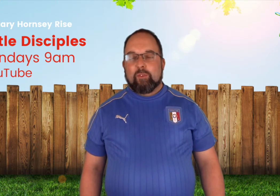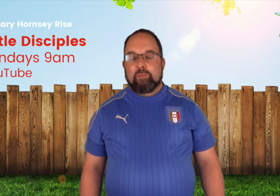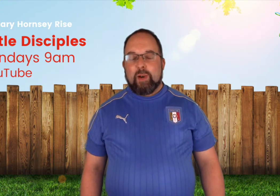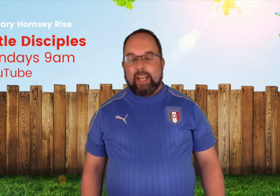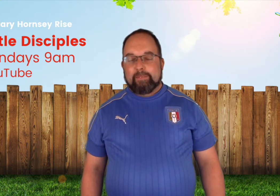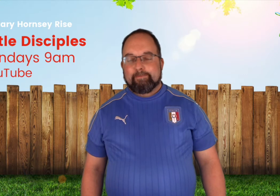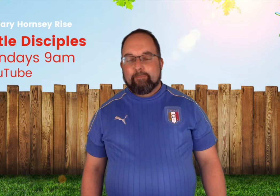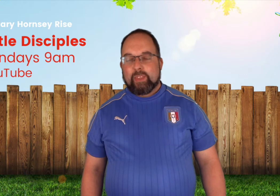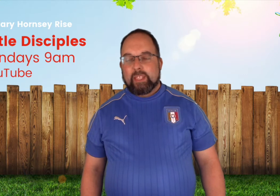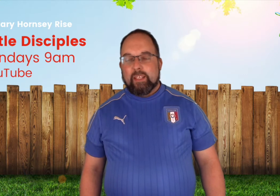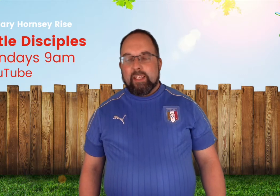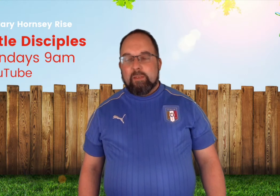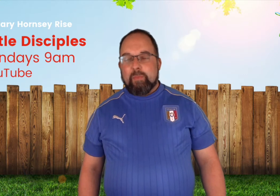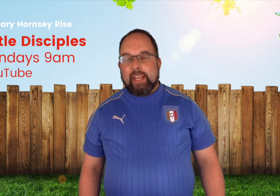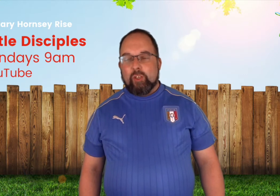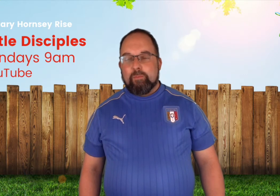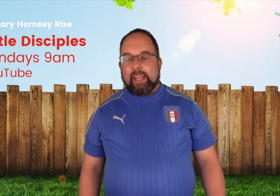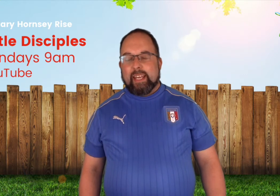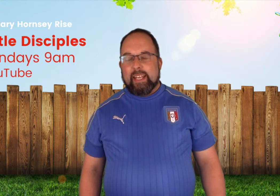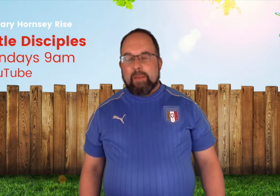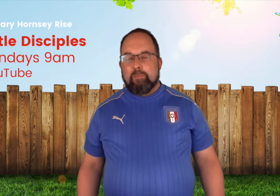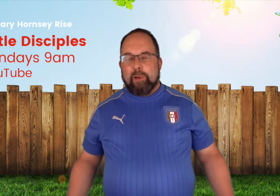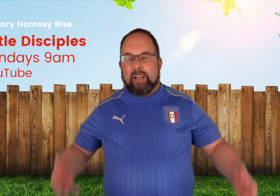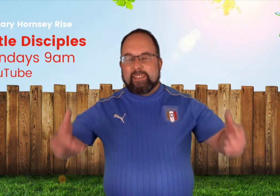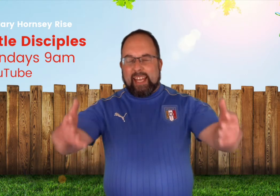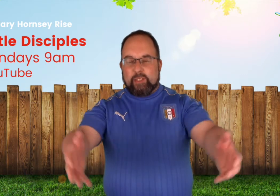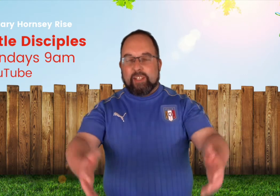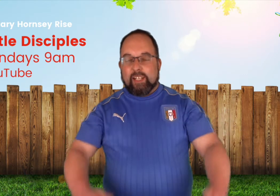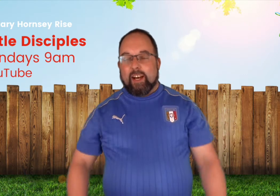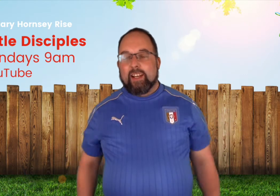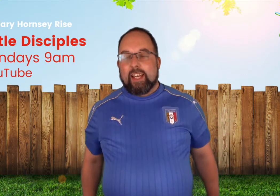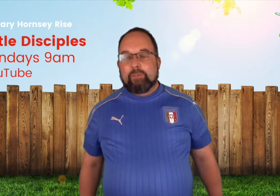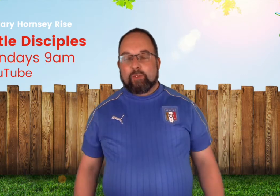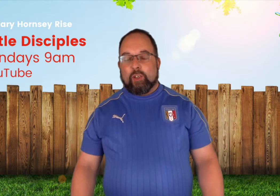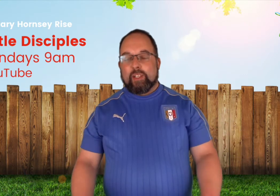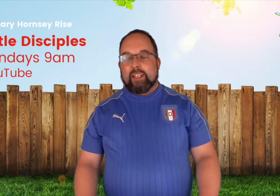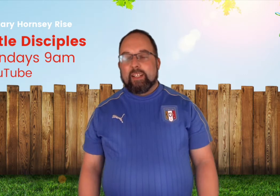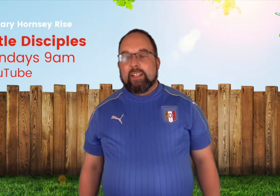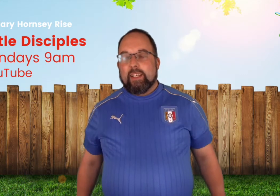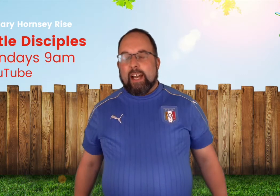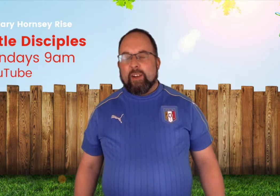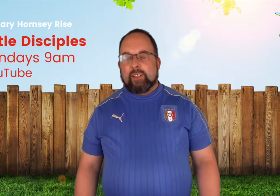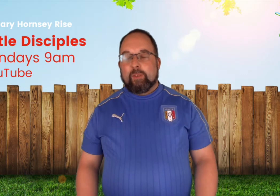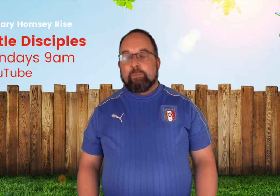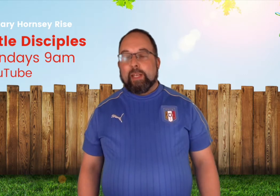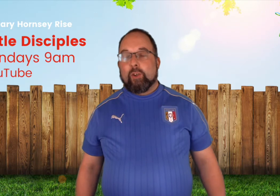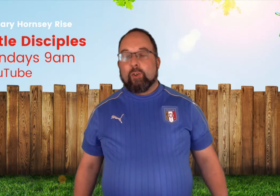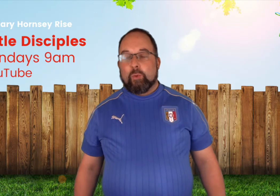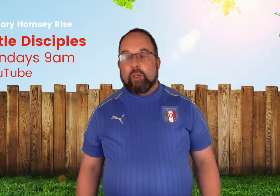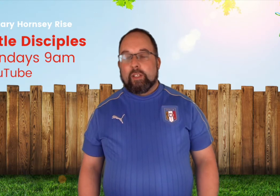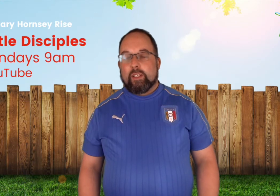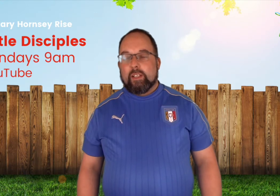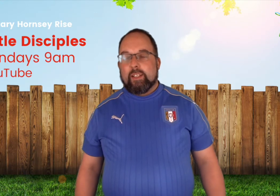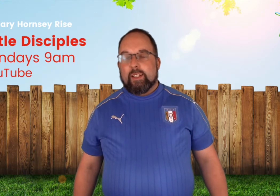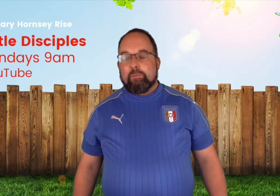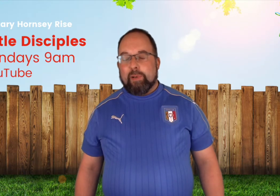prayer may you make an impartation in our lives god i know that's a big long word but